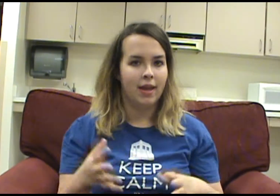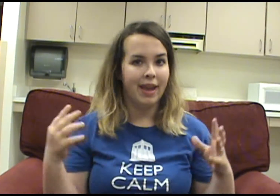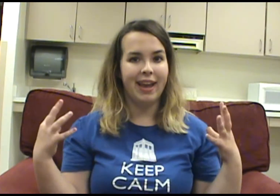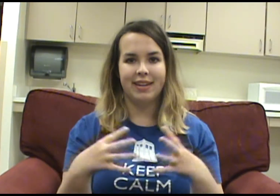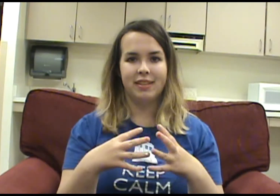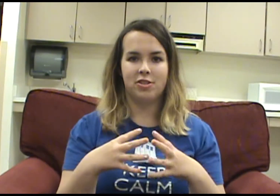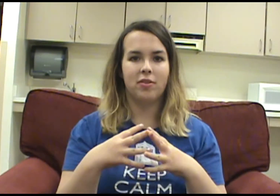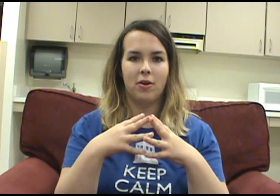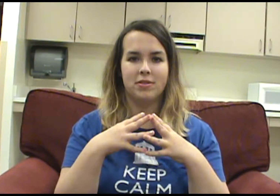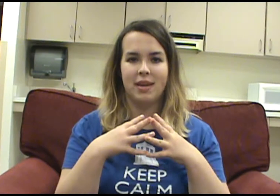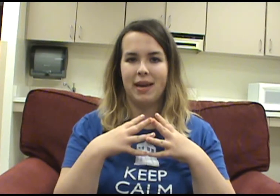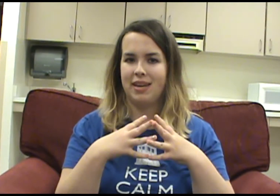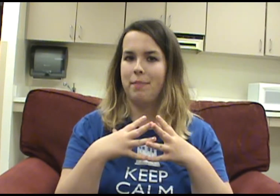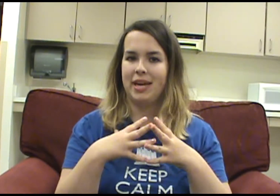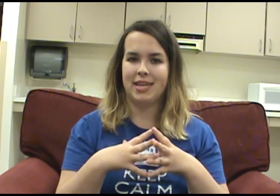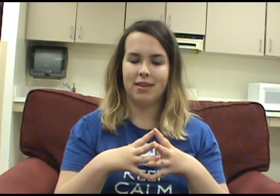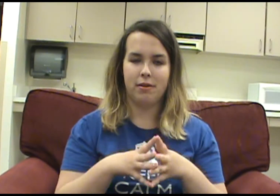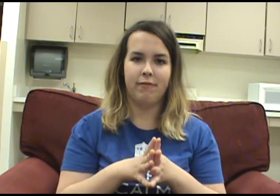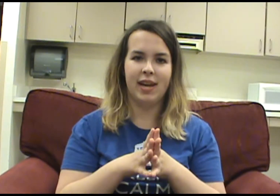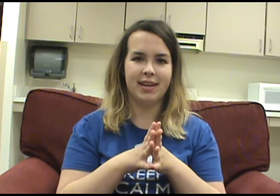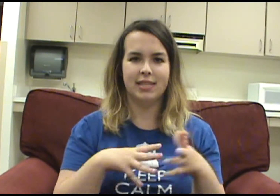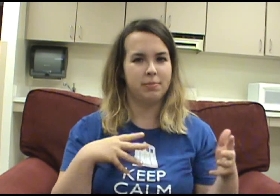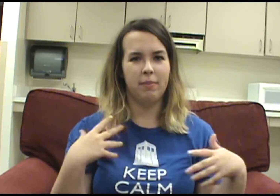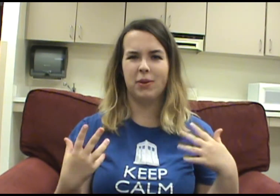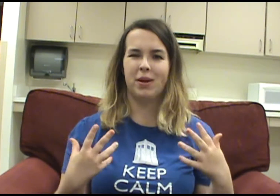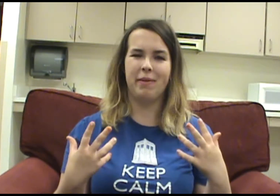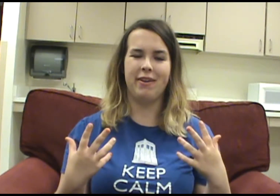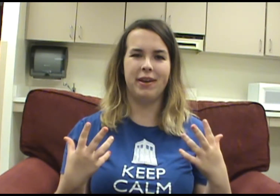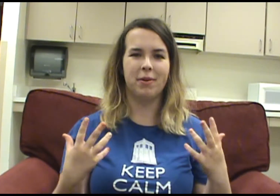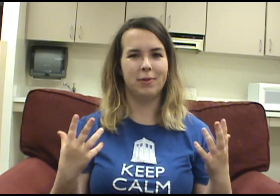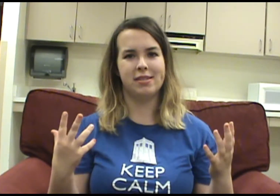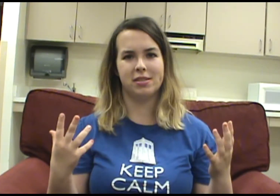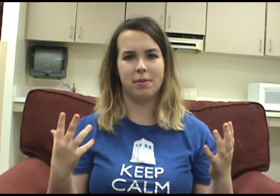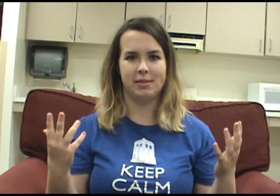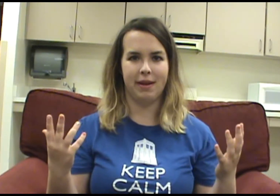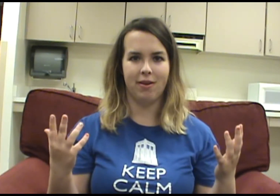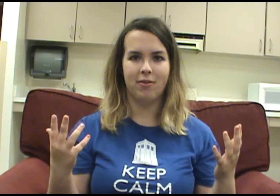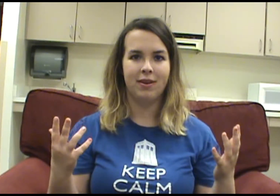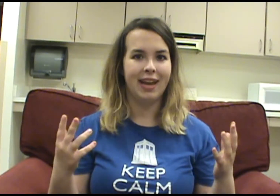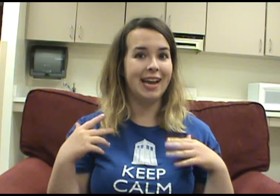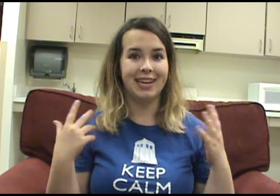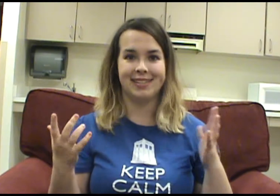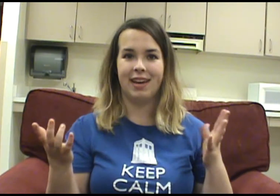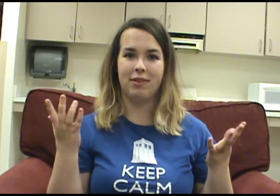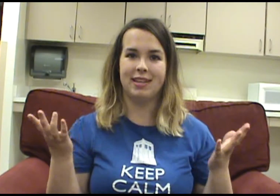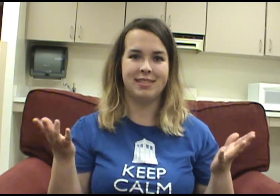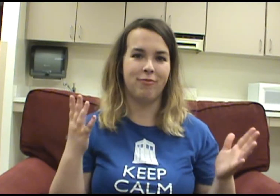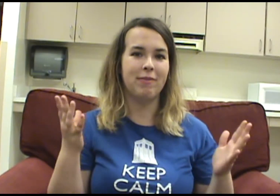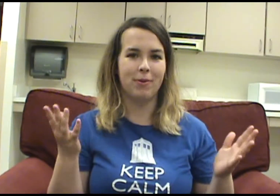And in the show, the whole team had to get back together to fight against probably one of my favorite wizards, Prospero. And yes, I have a list of favorite